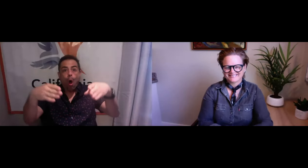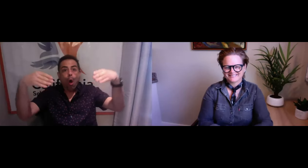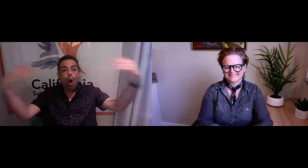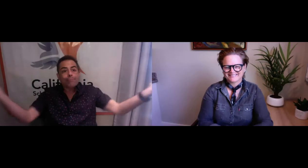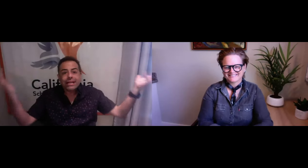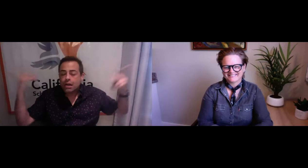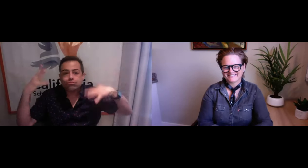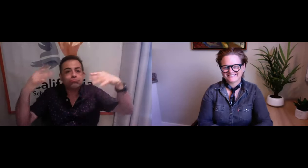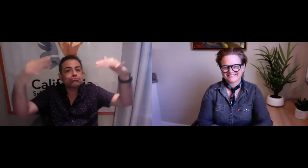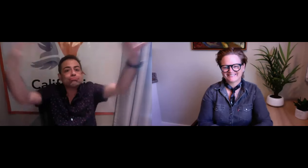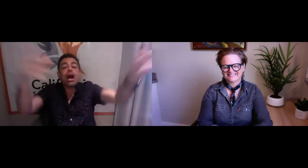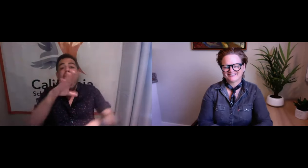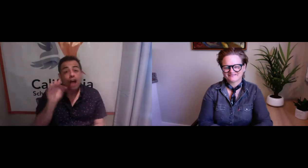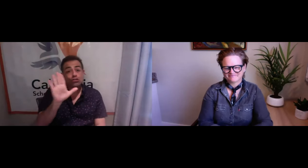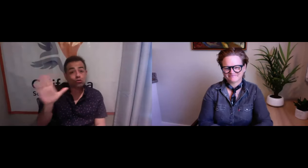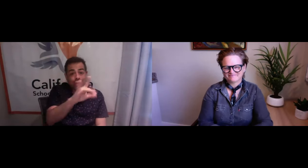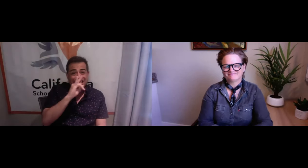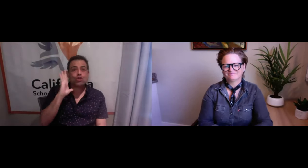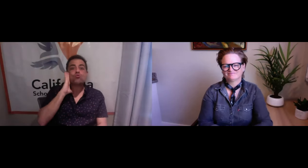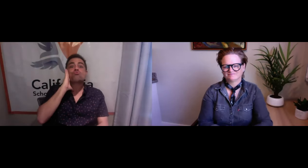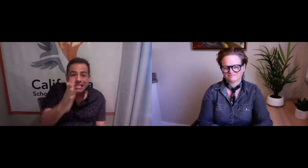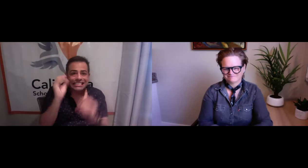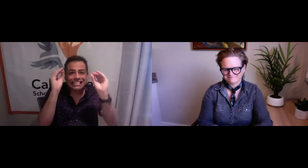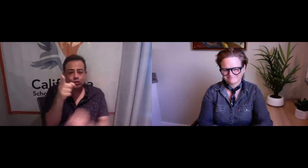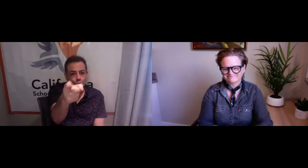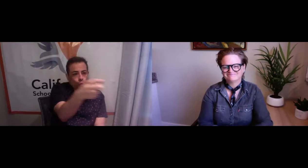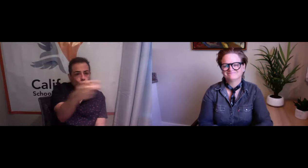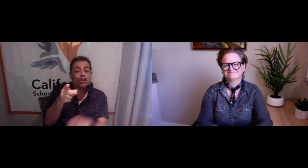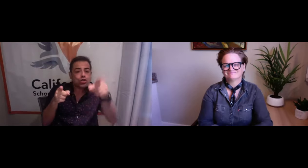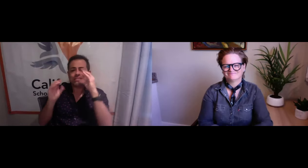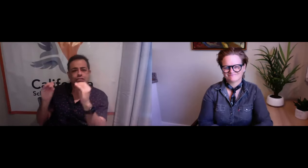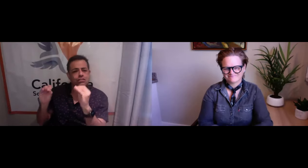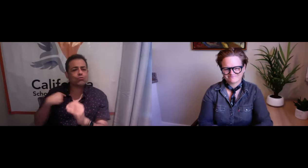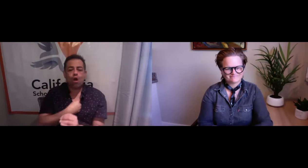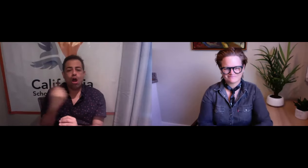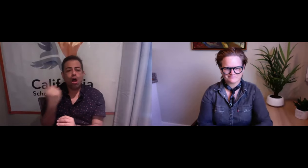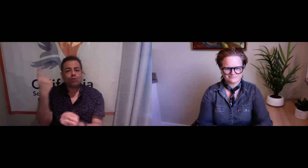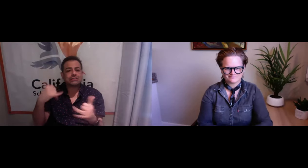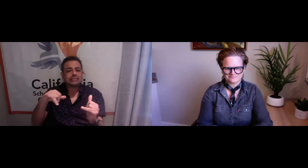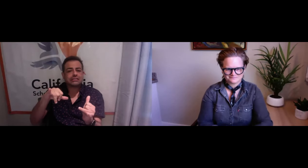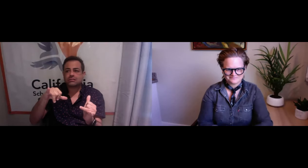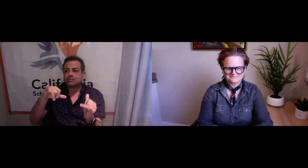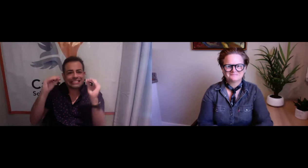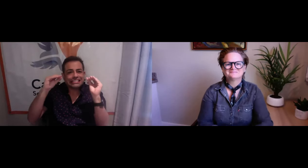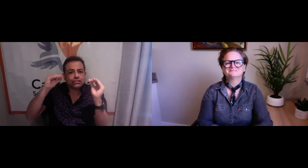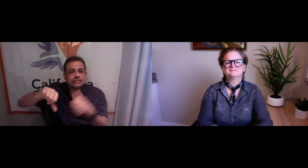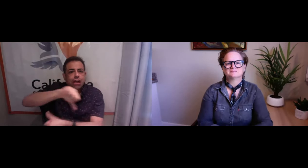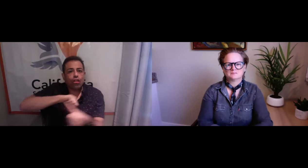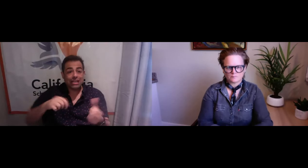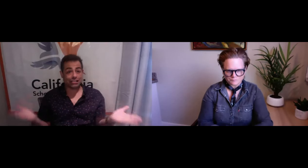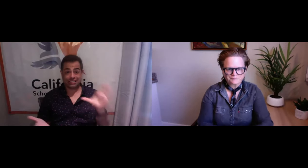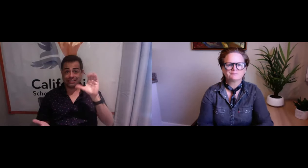literacy skills. But the whole point is just open up a book, start picking up your hands, and,